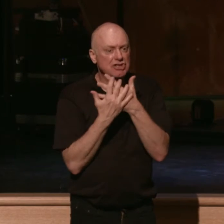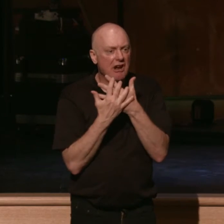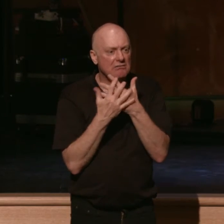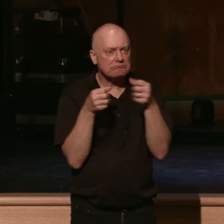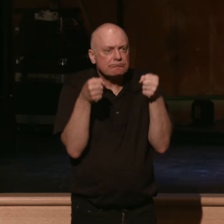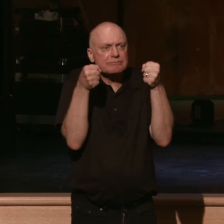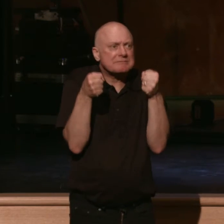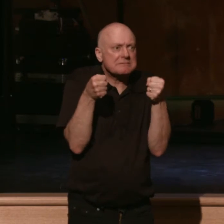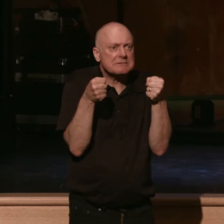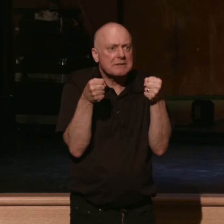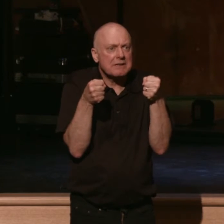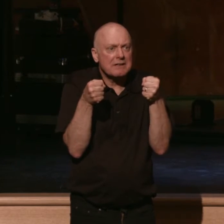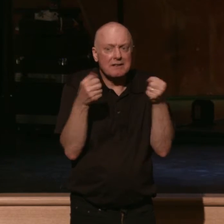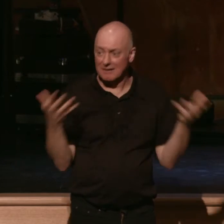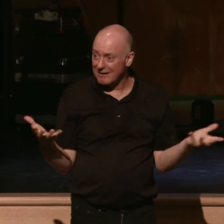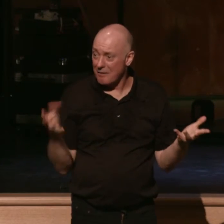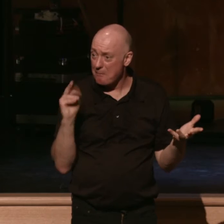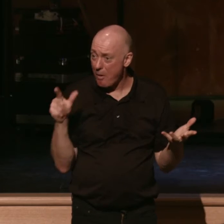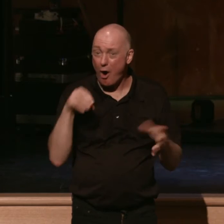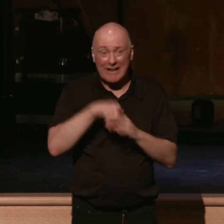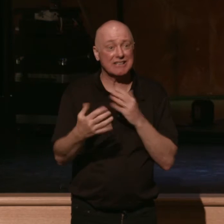So when a guy writes you from a jail cell and says I'm content,